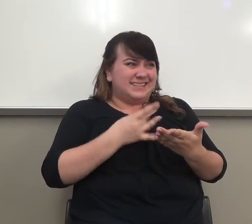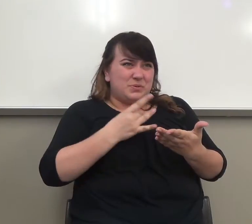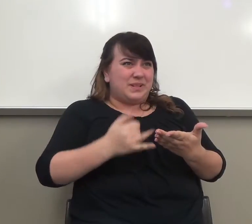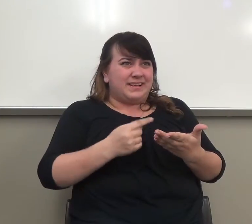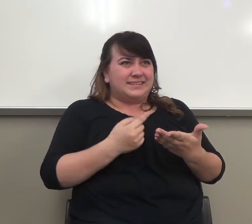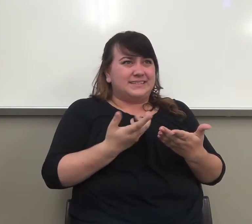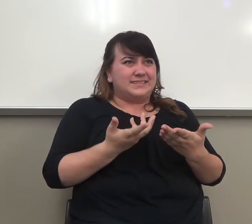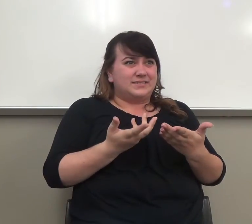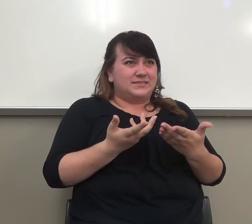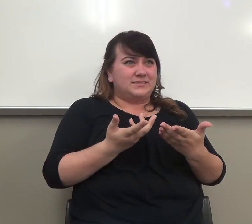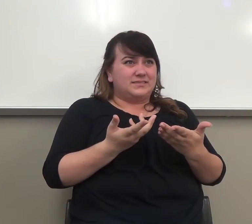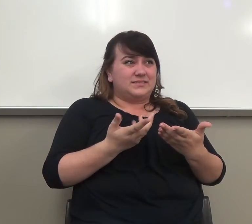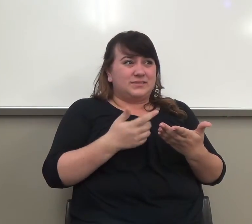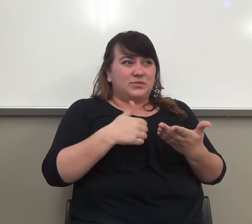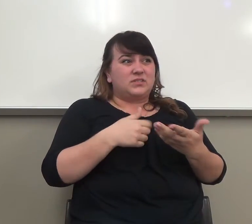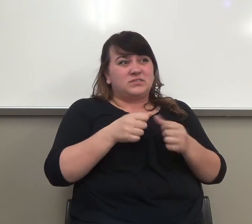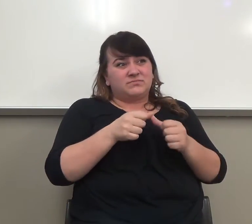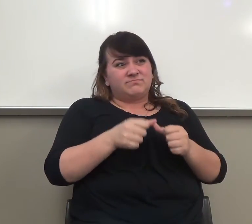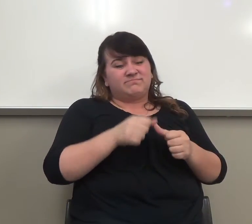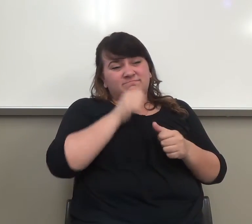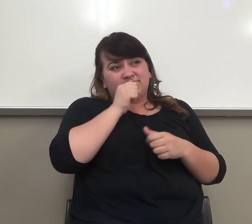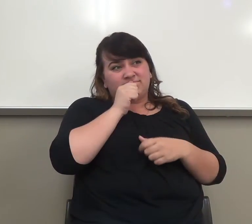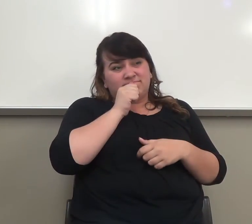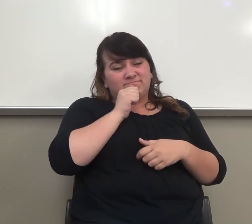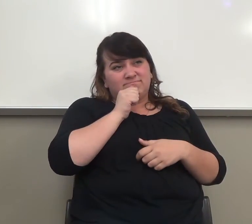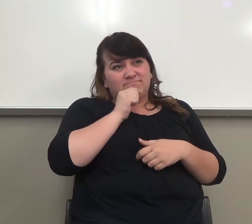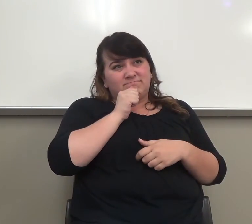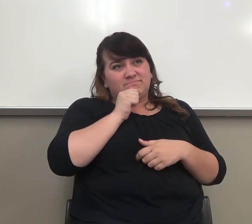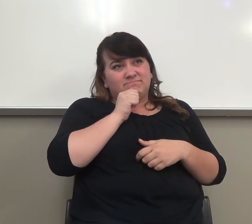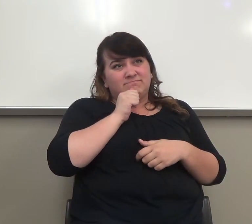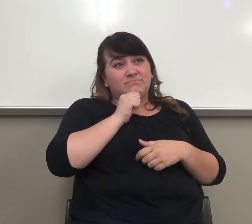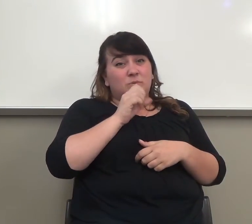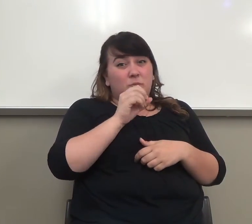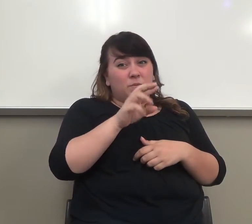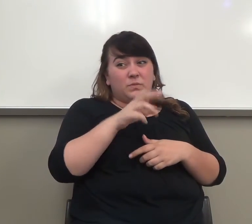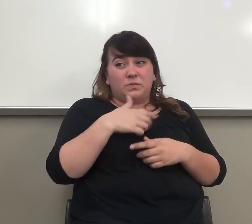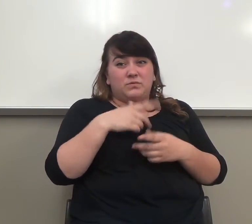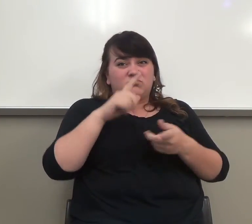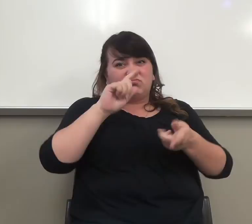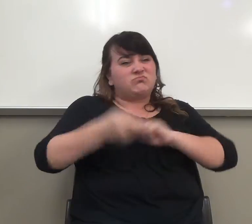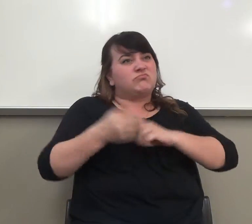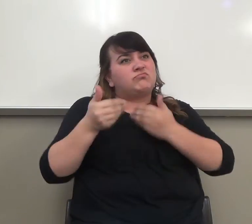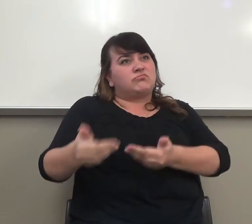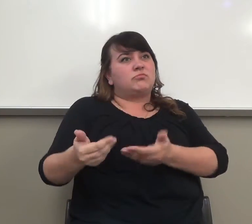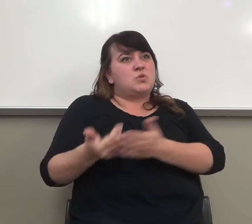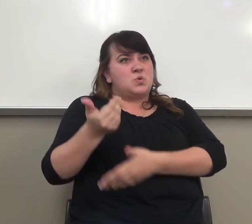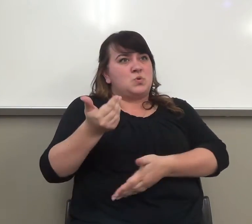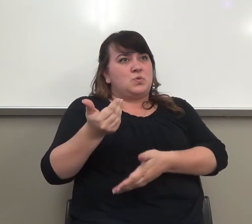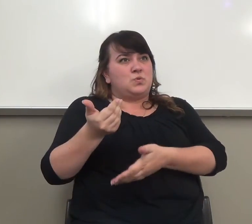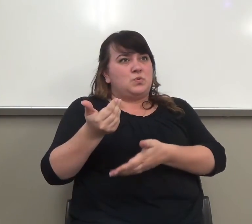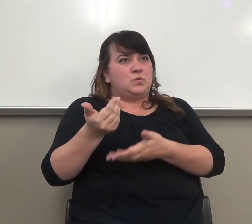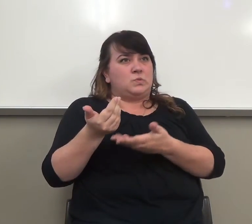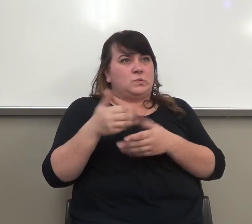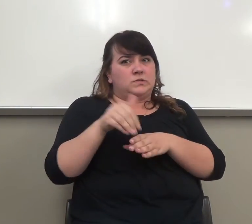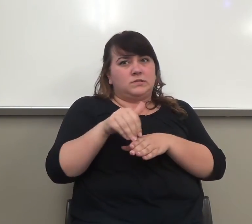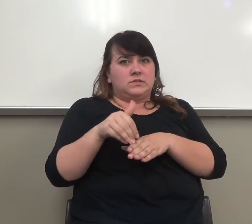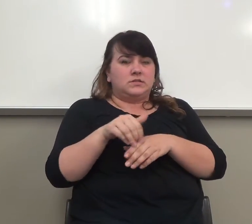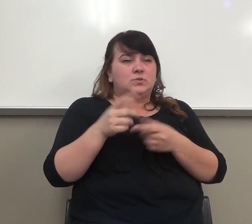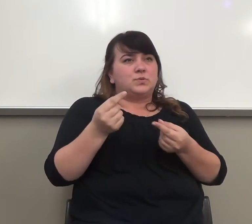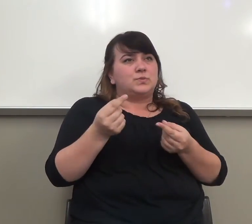completely change my topic now and start over again, or do I just go with what I've gotten, else I have to turn it in? So that's